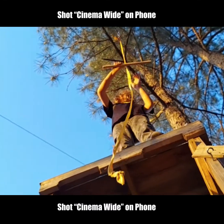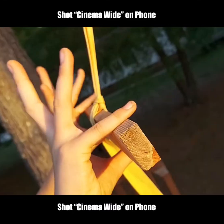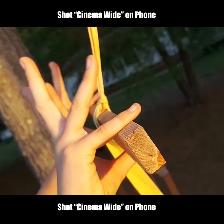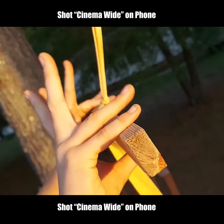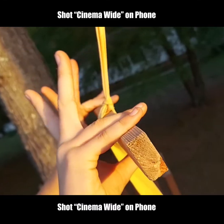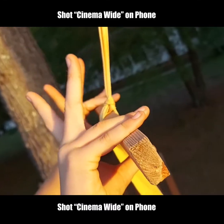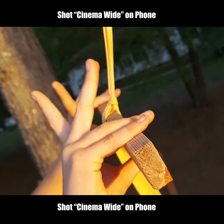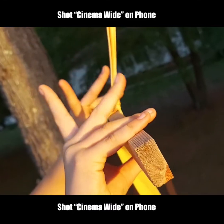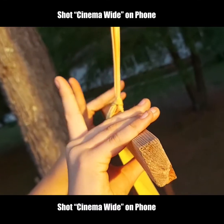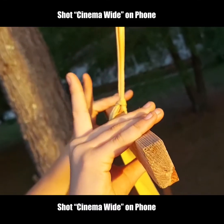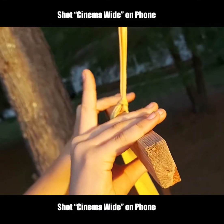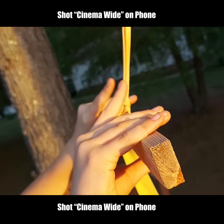way, No,